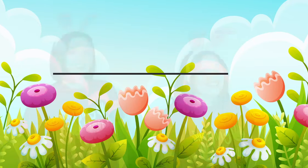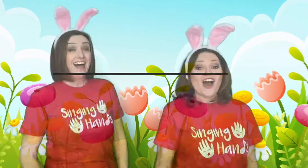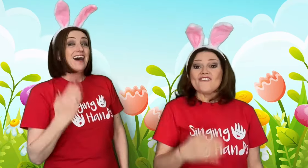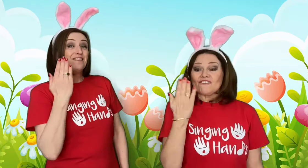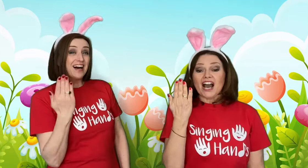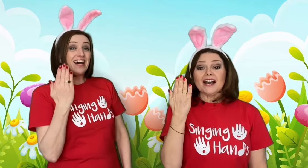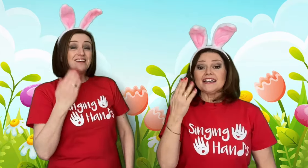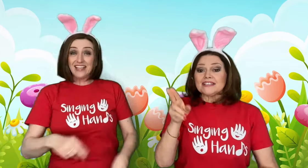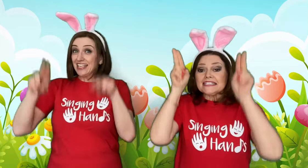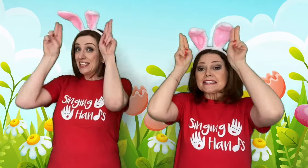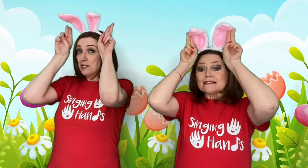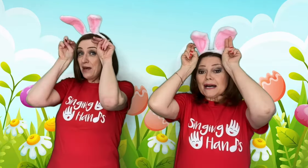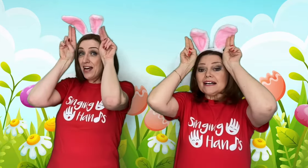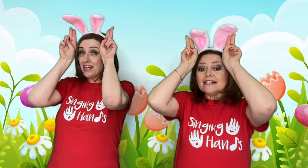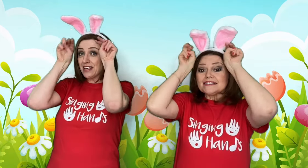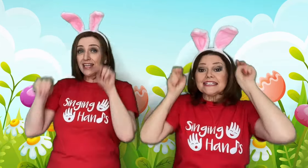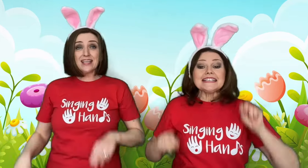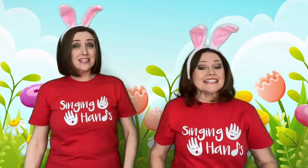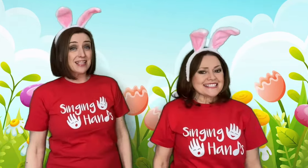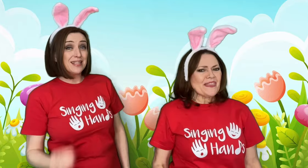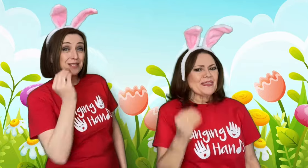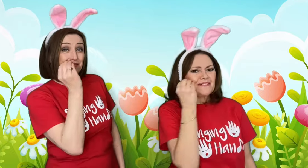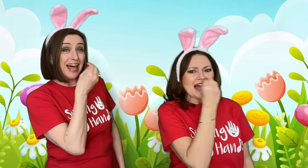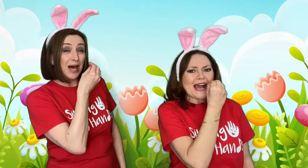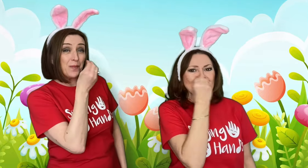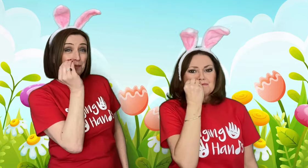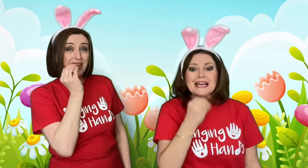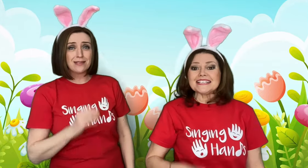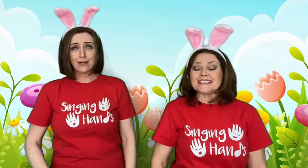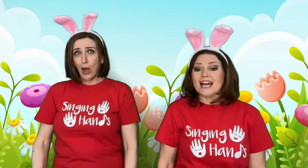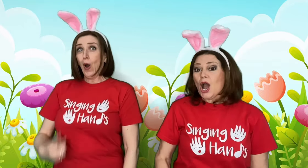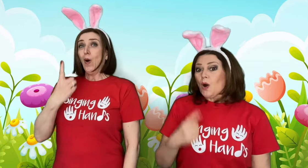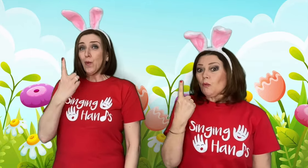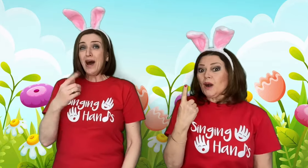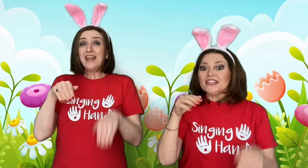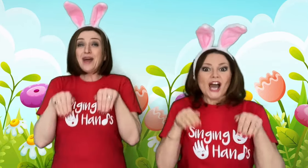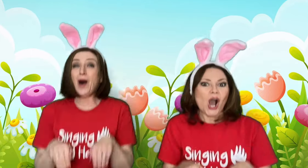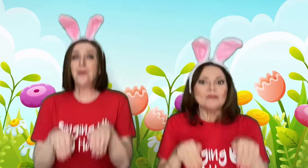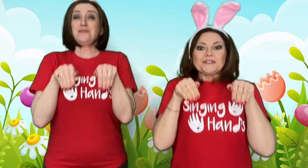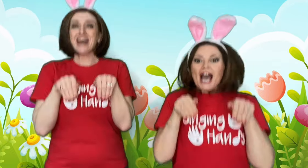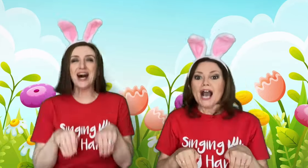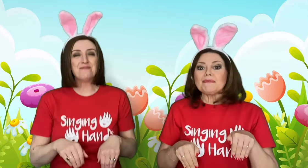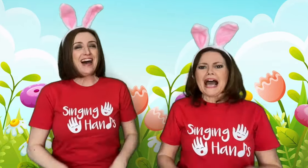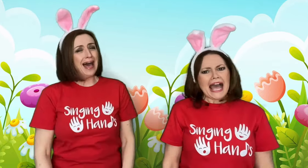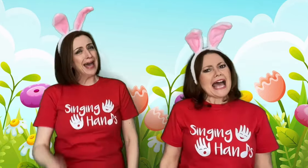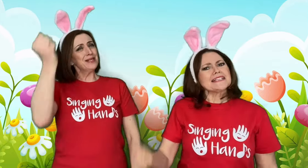Five little bunnies in the flower bed. One hopped up and